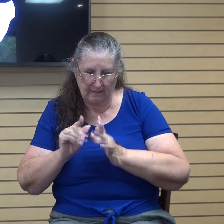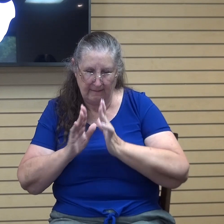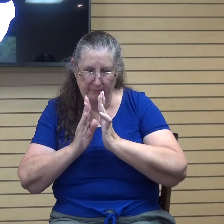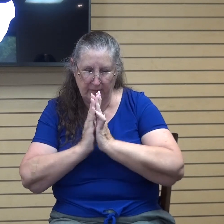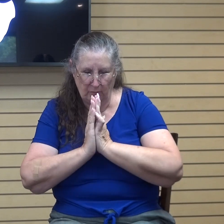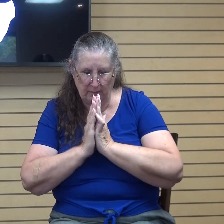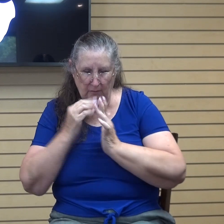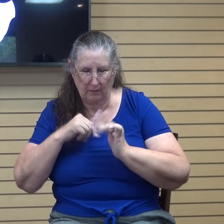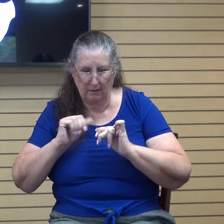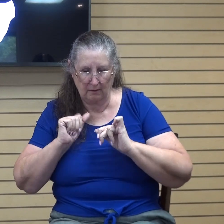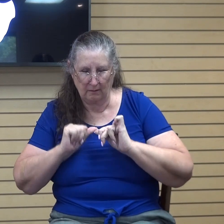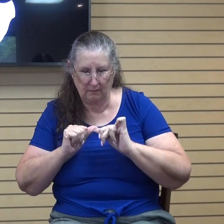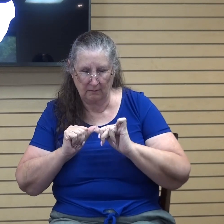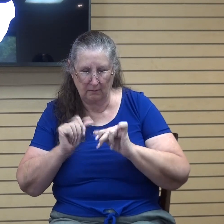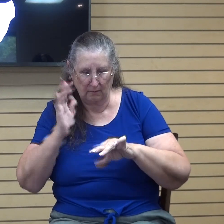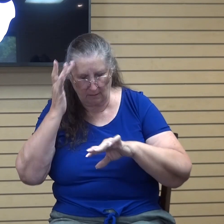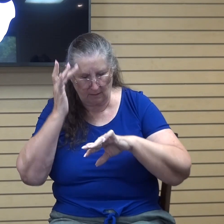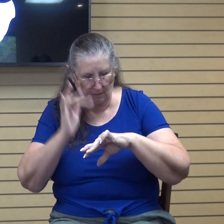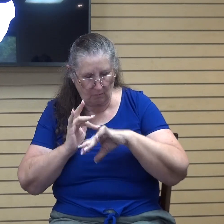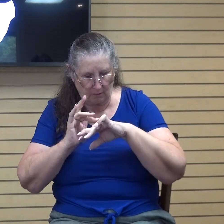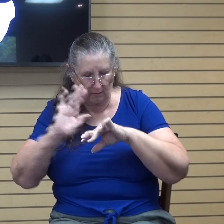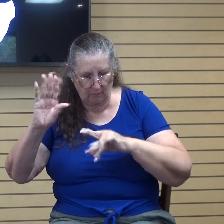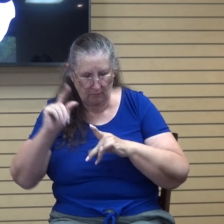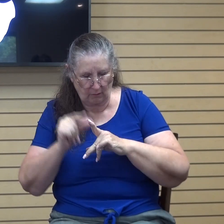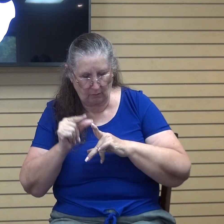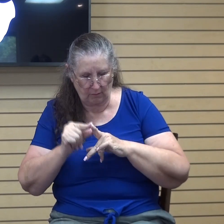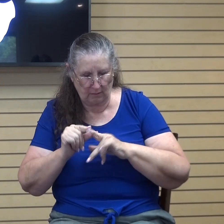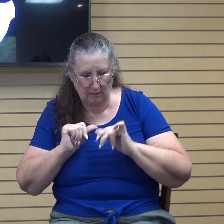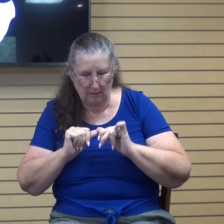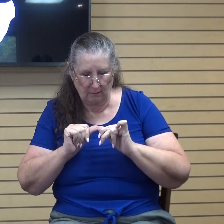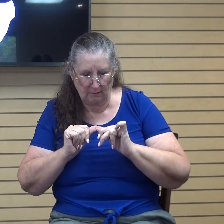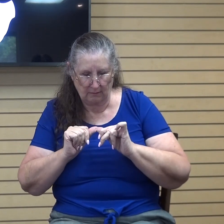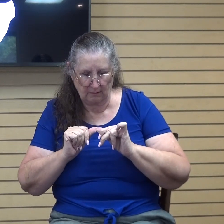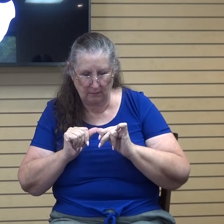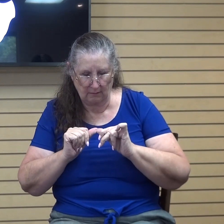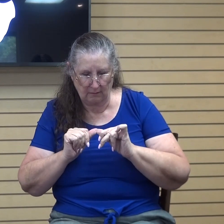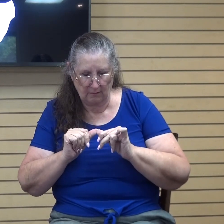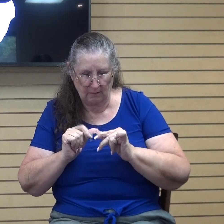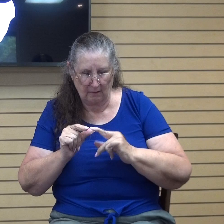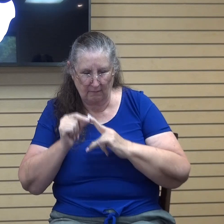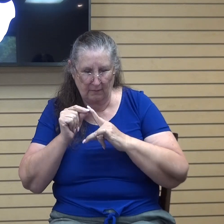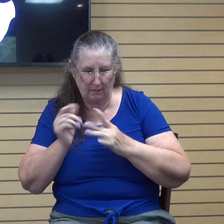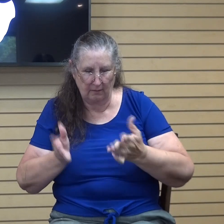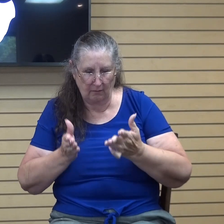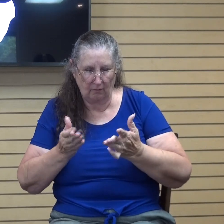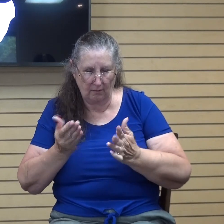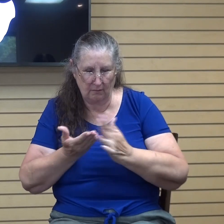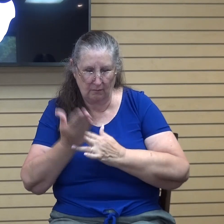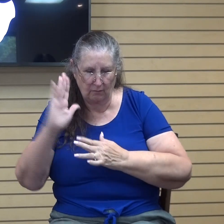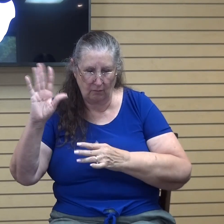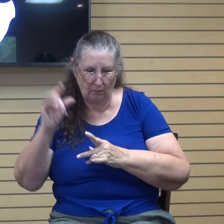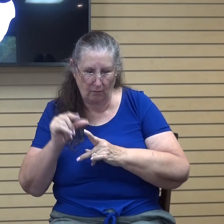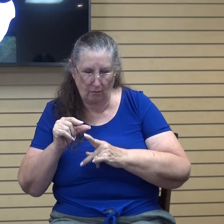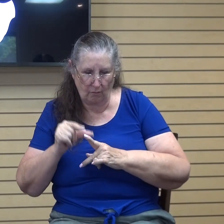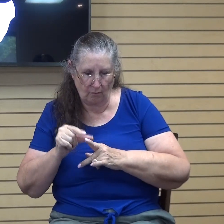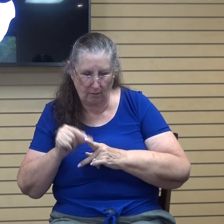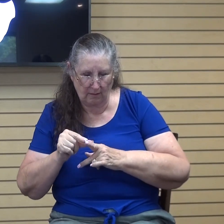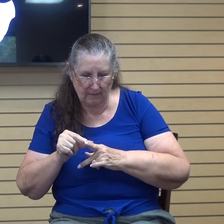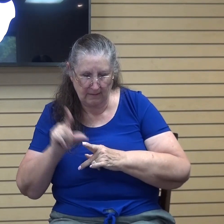on your word and continue to find the encouragement in it and that you would continue to guide us in our